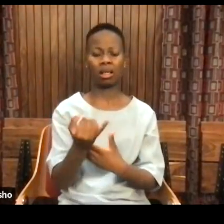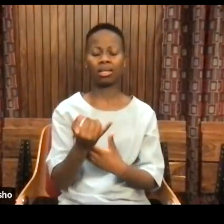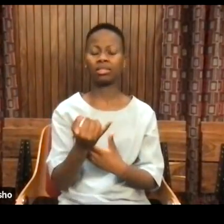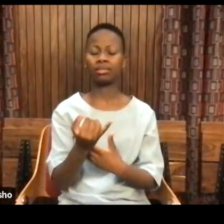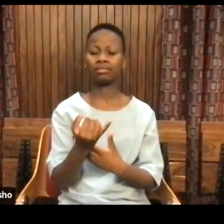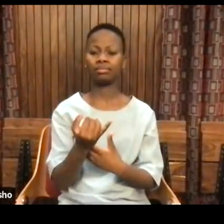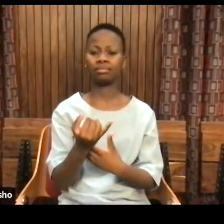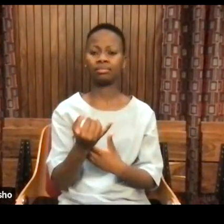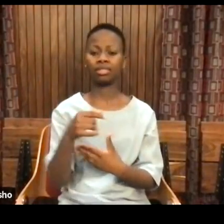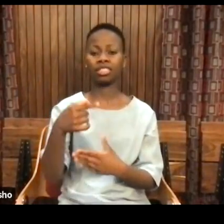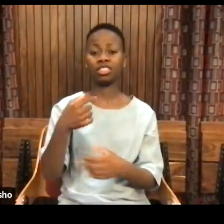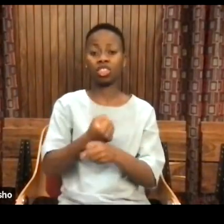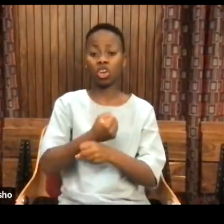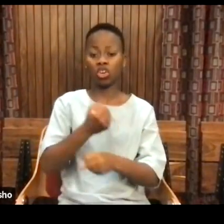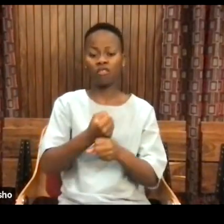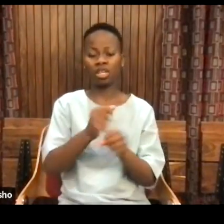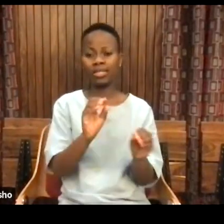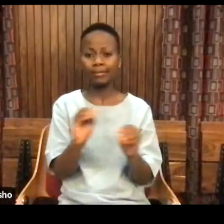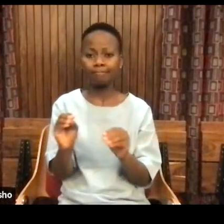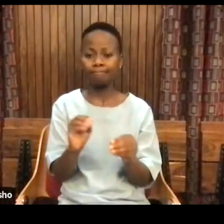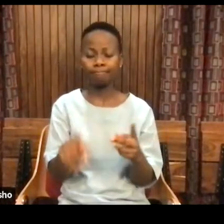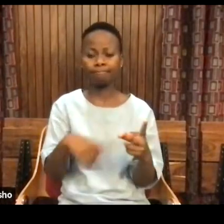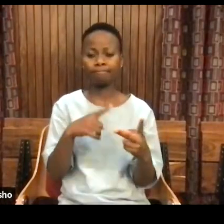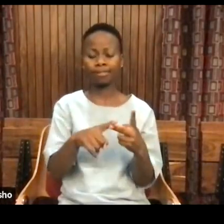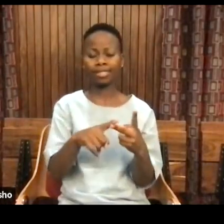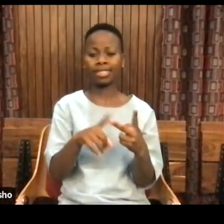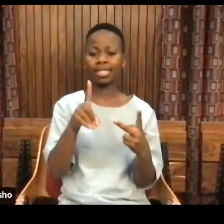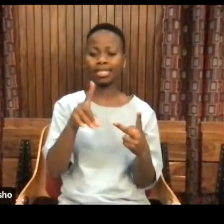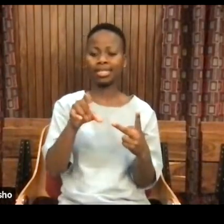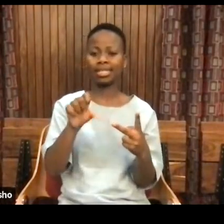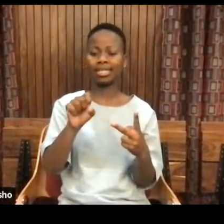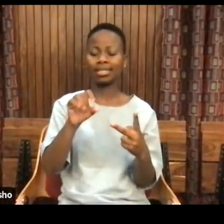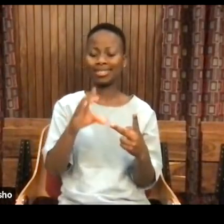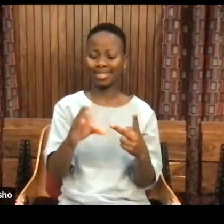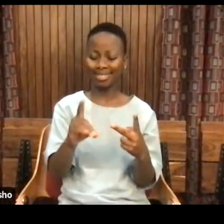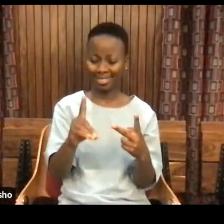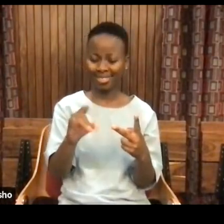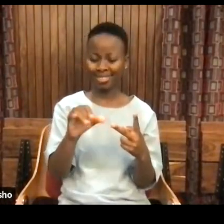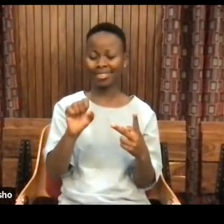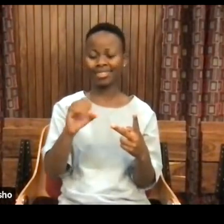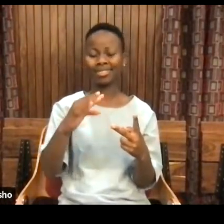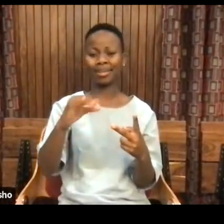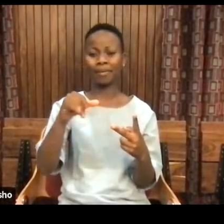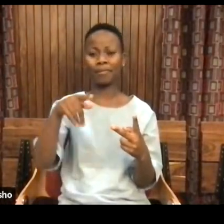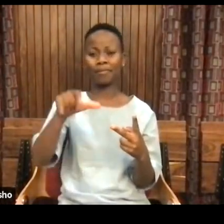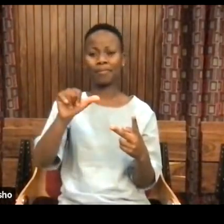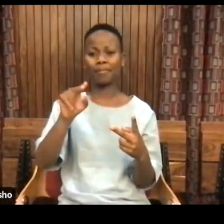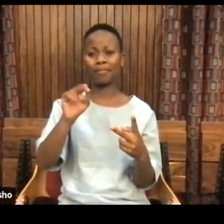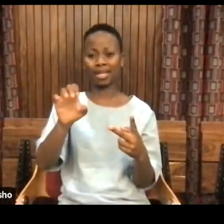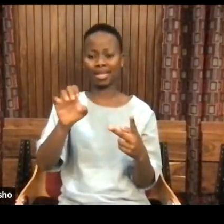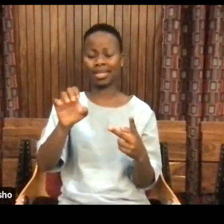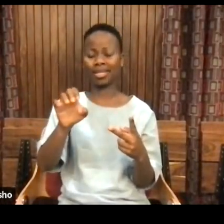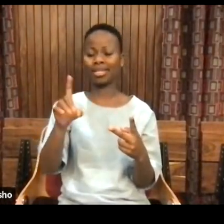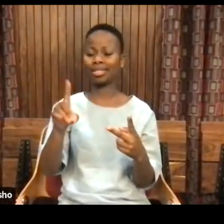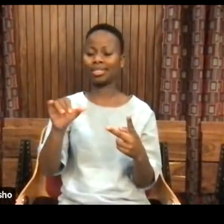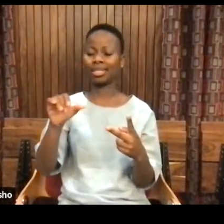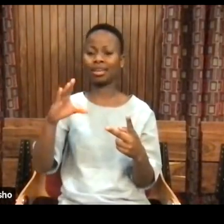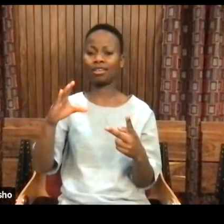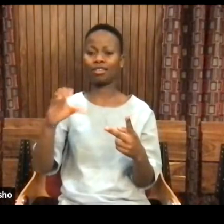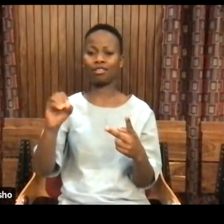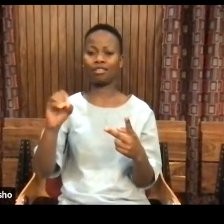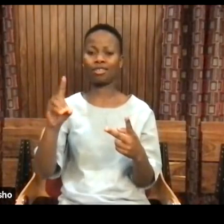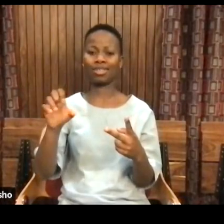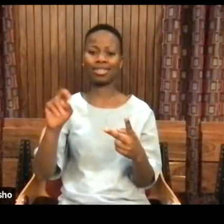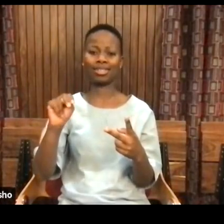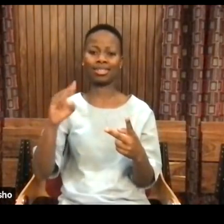reason, disciplinary decadence that we now circulate with some ease are accessible